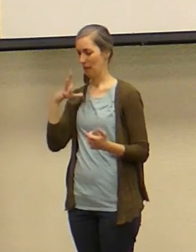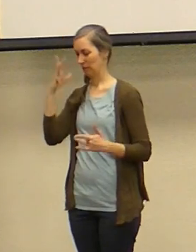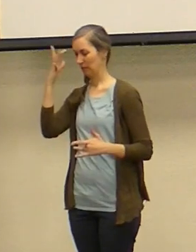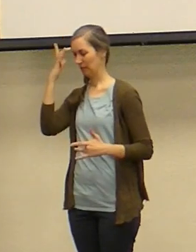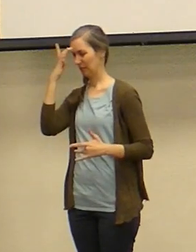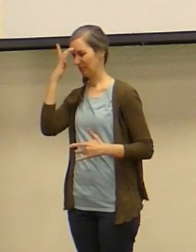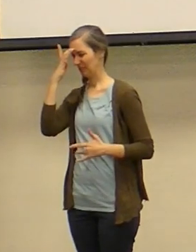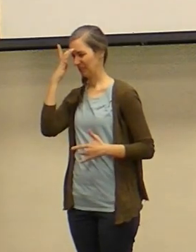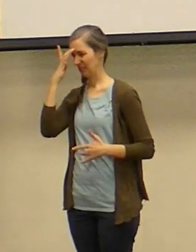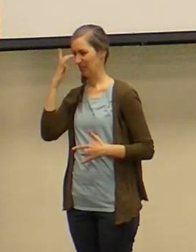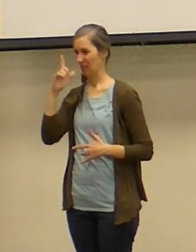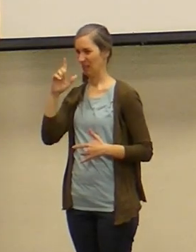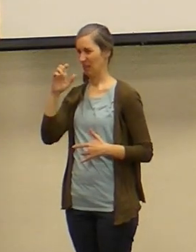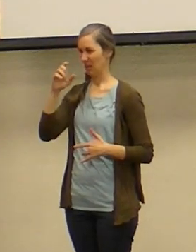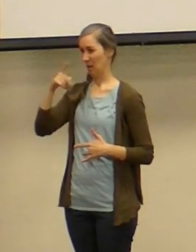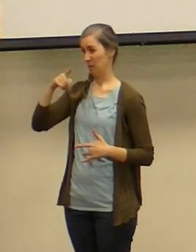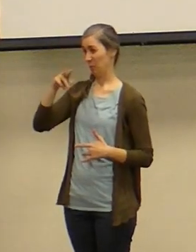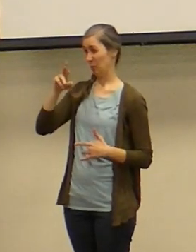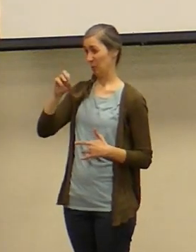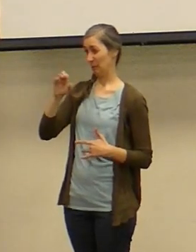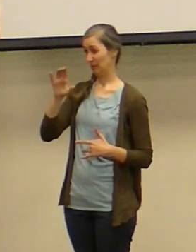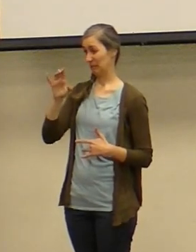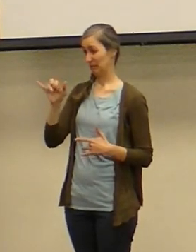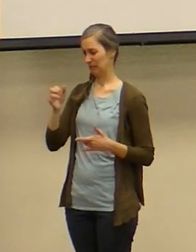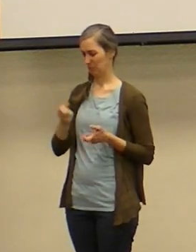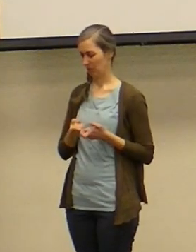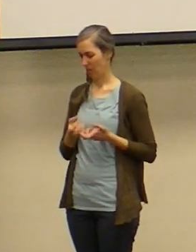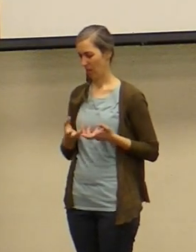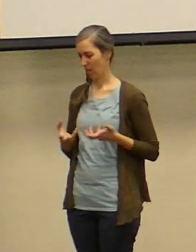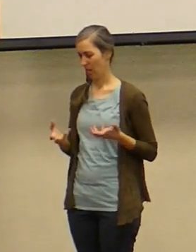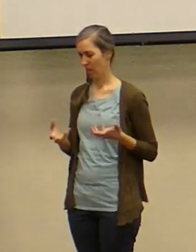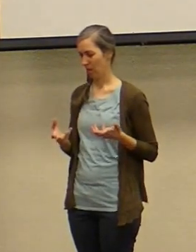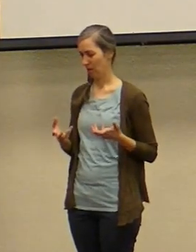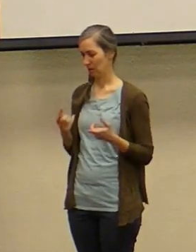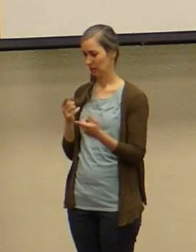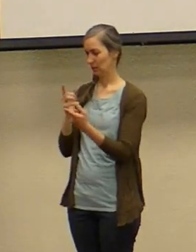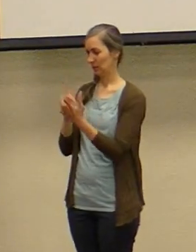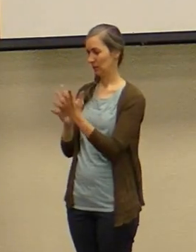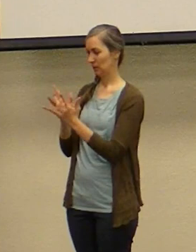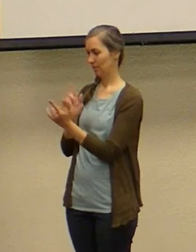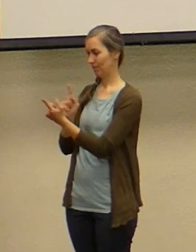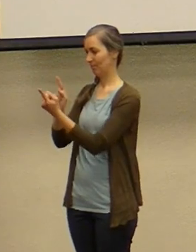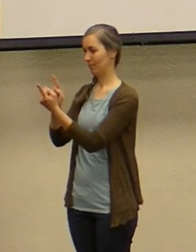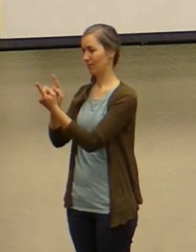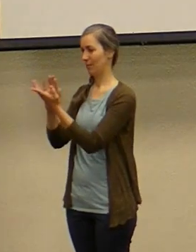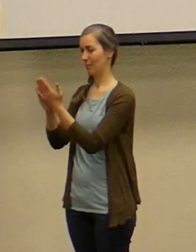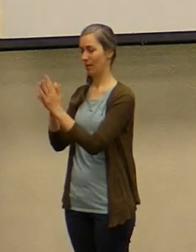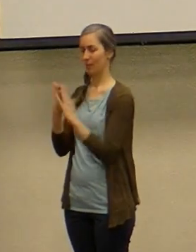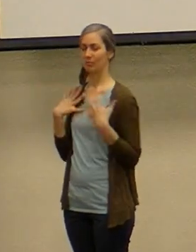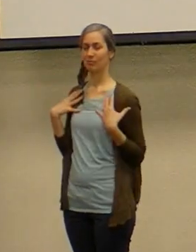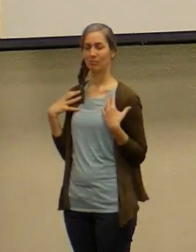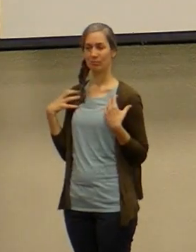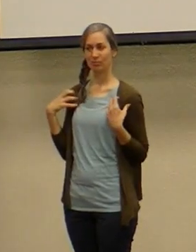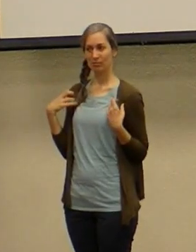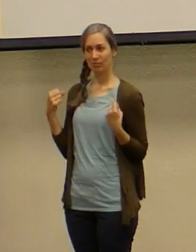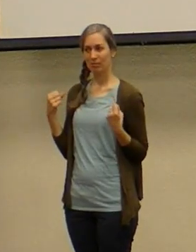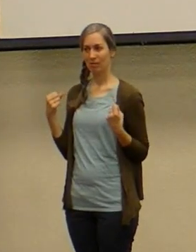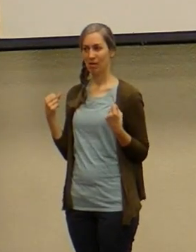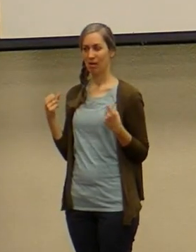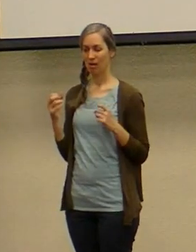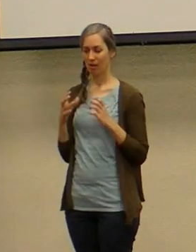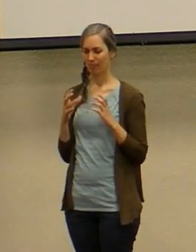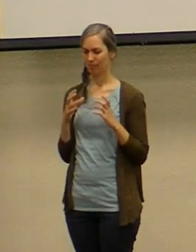body is literally falling apart in front of him becomes whole and healed when he comes into contact with Jesus and people who